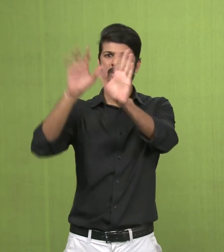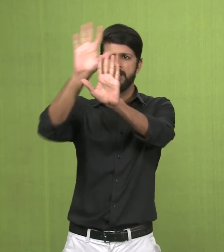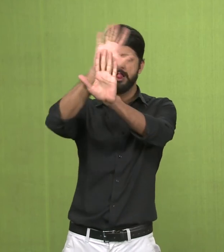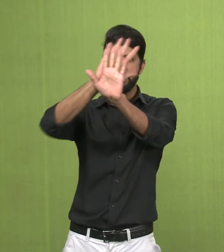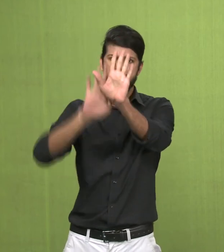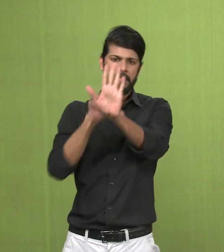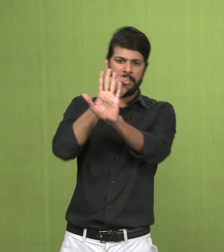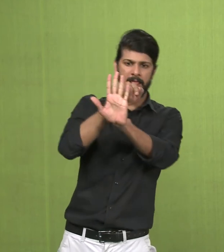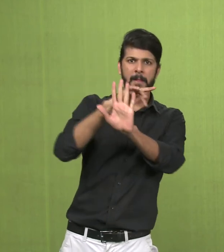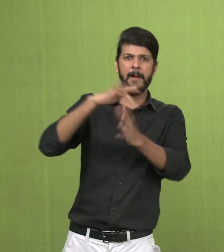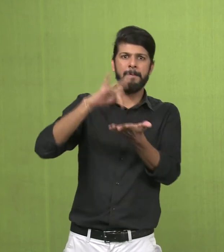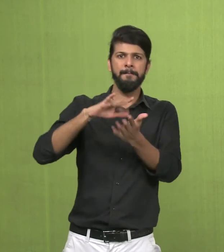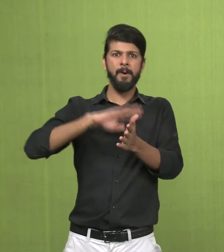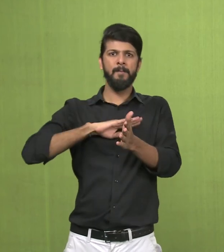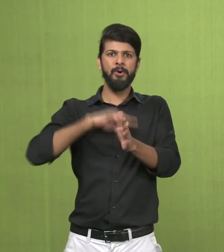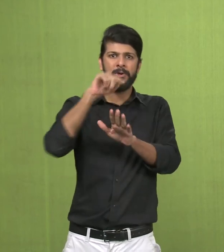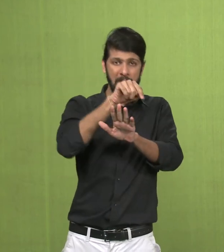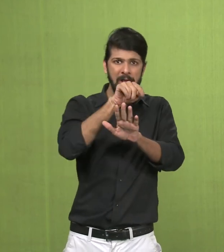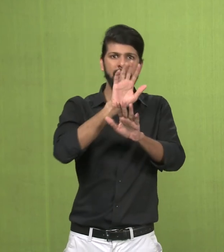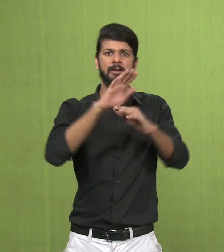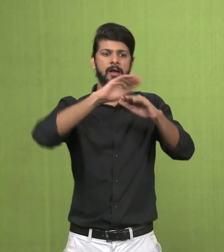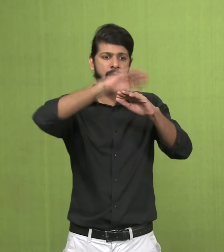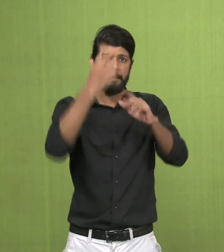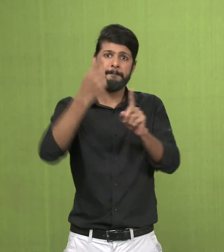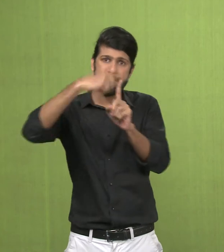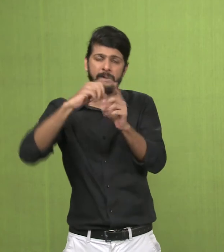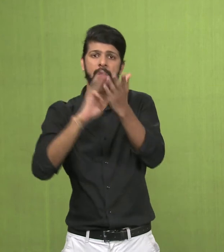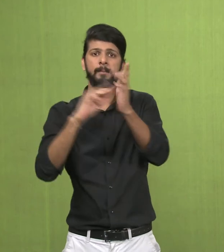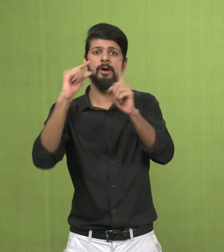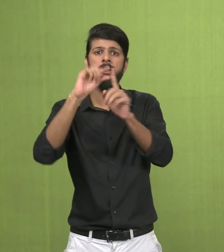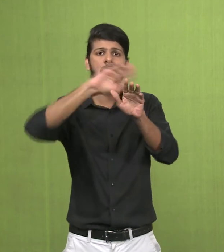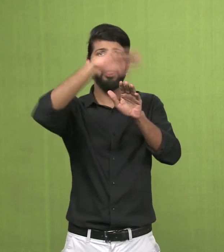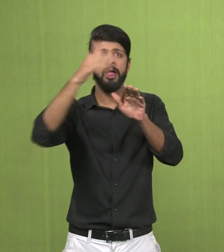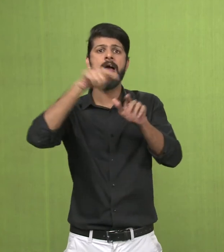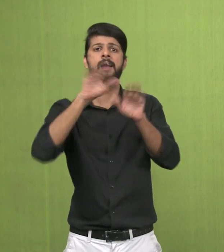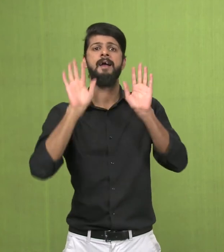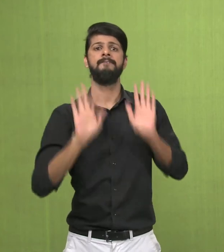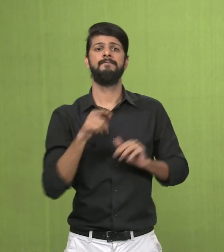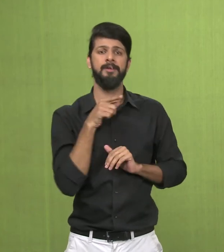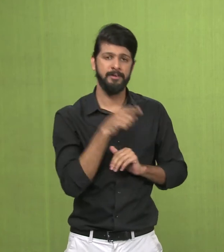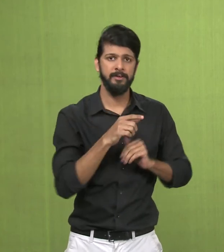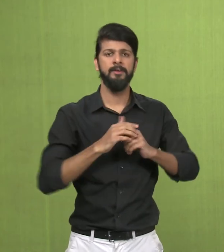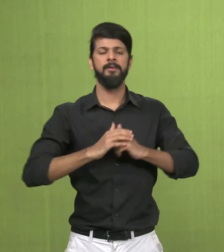You would remember the Gupta Empire and within the Gupta Empire, there were